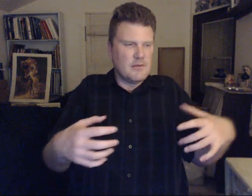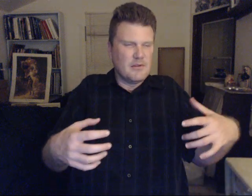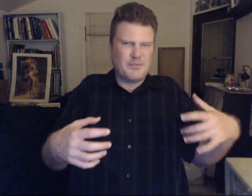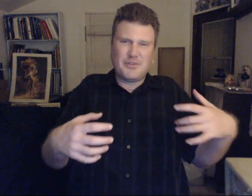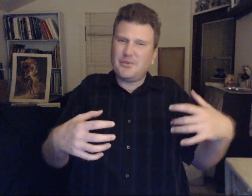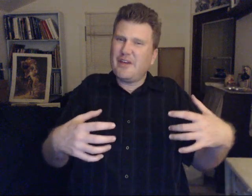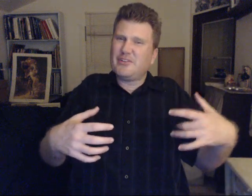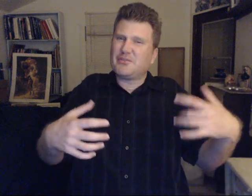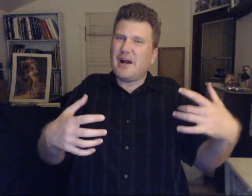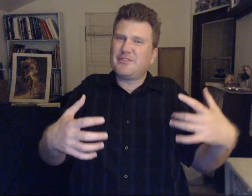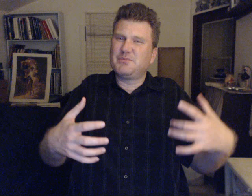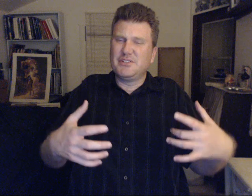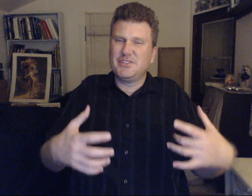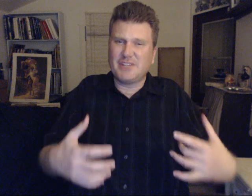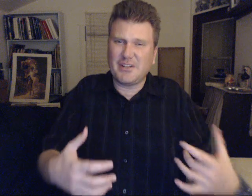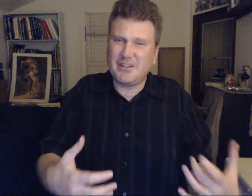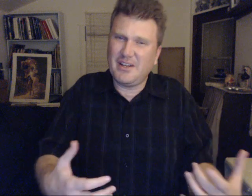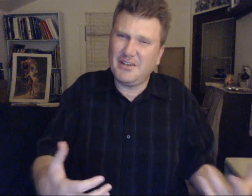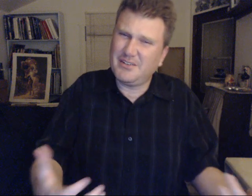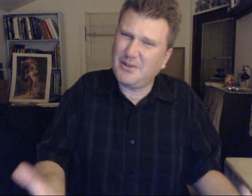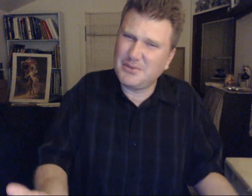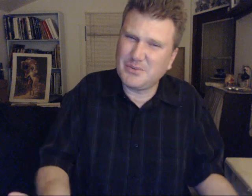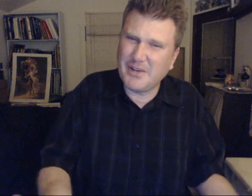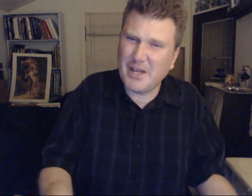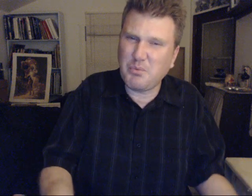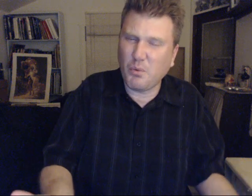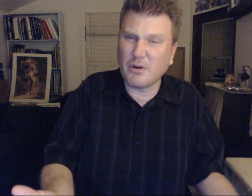Especially when you have. A giraffe species. Goes to an ape world.